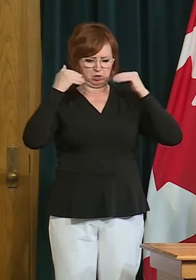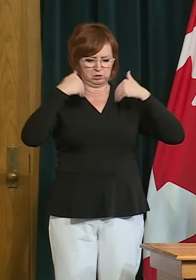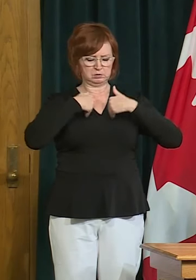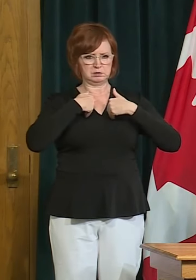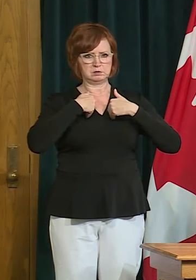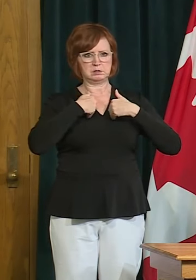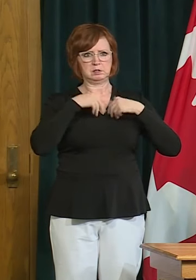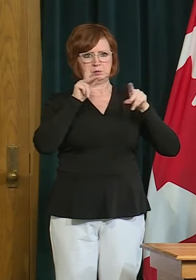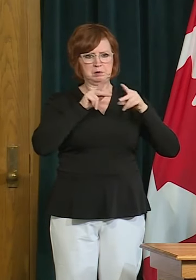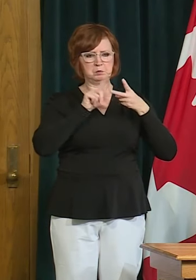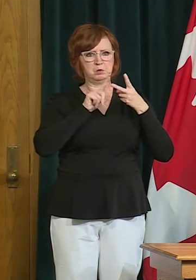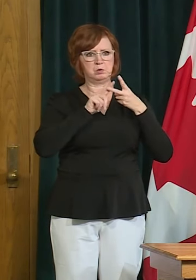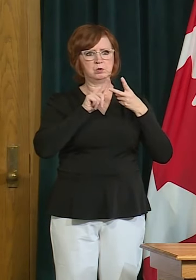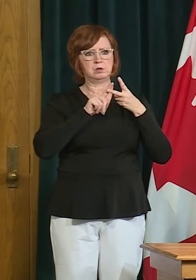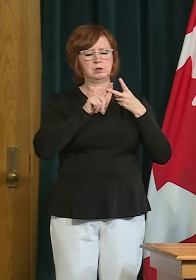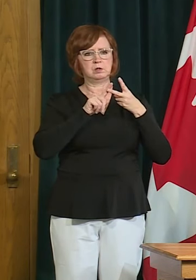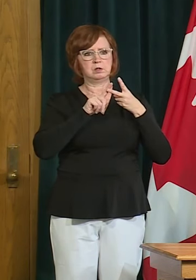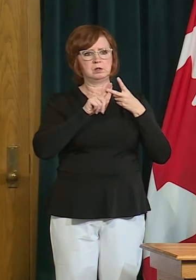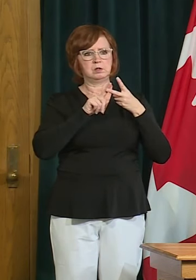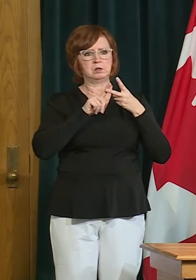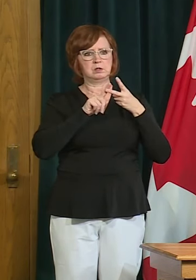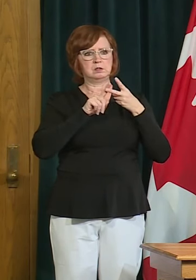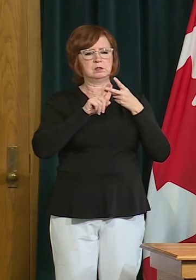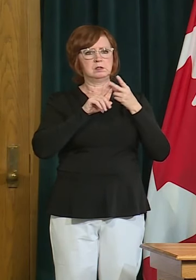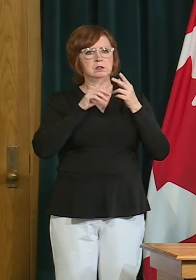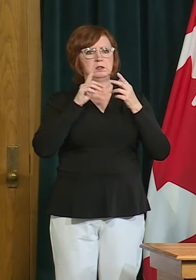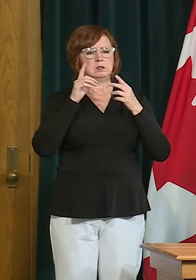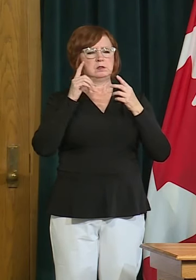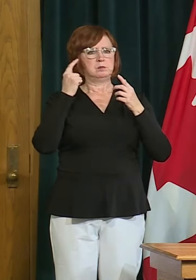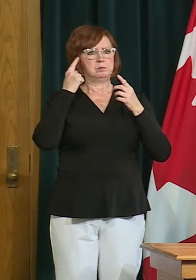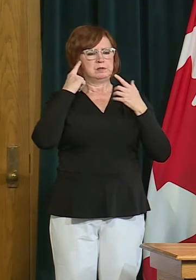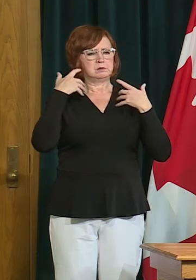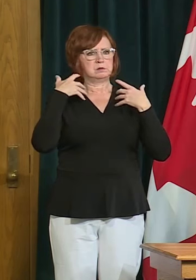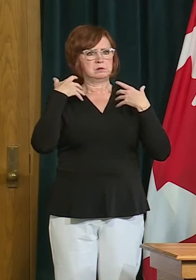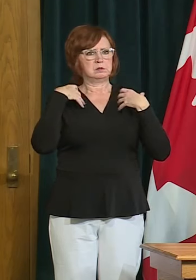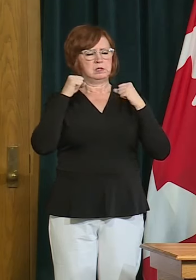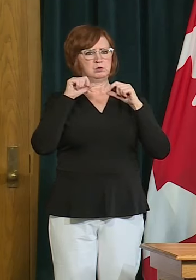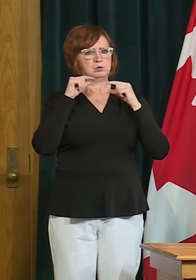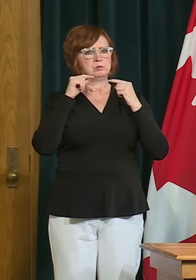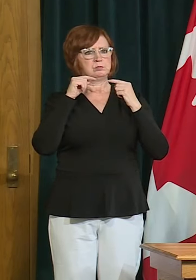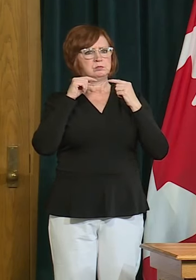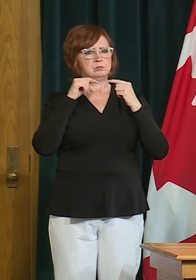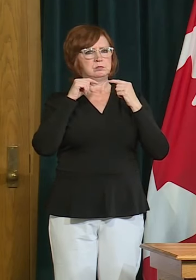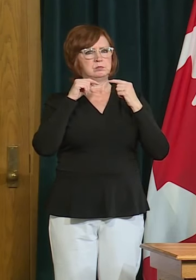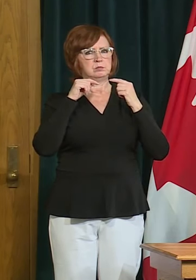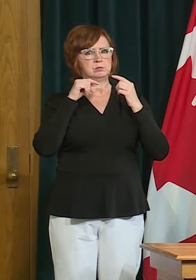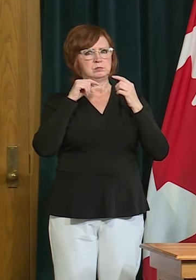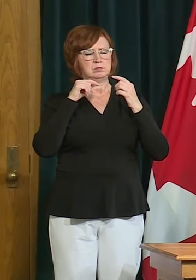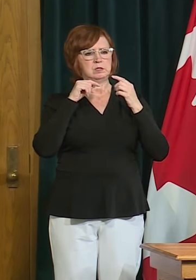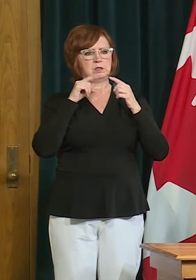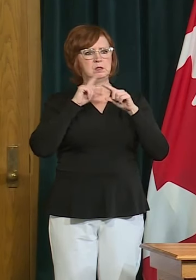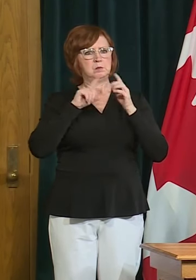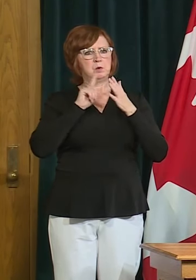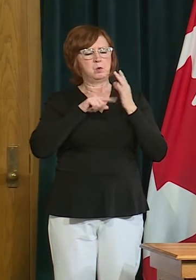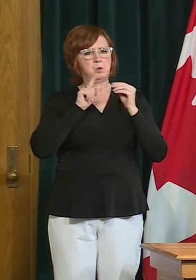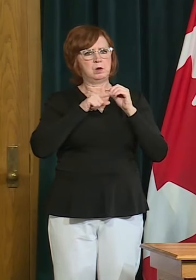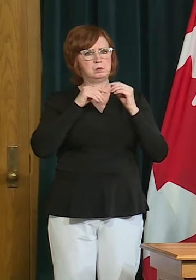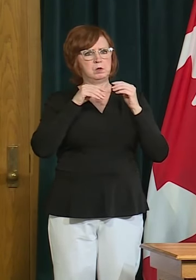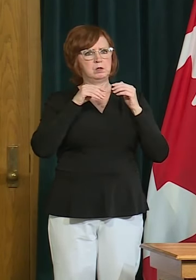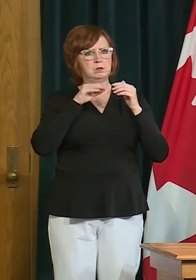how can you justify allowing hair salons for example to reopen but not services for for kids with uh with autism